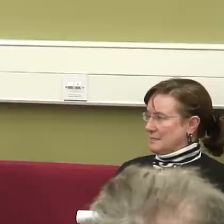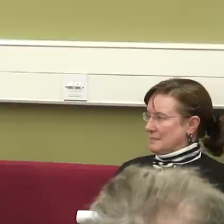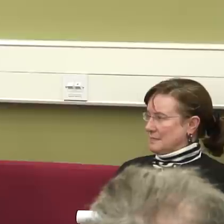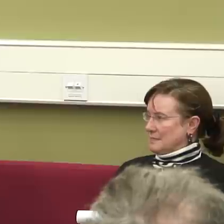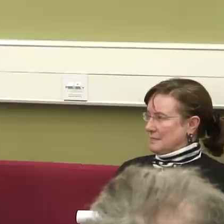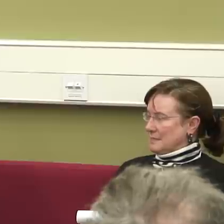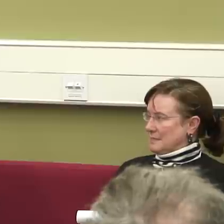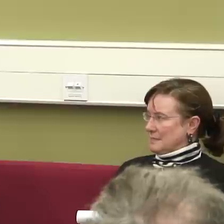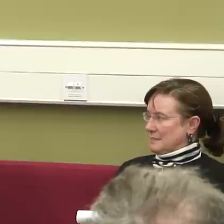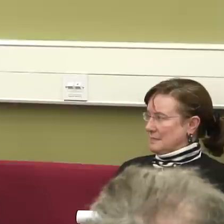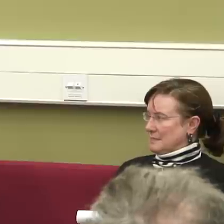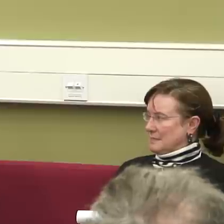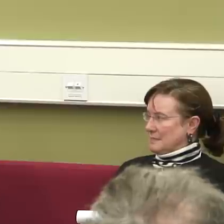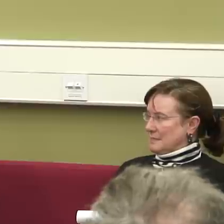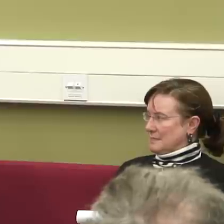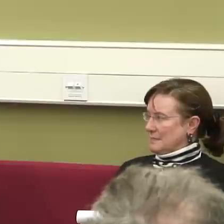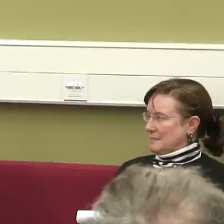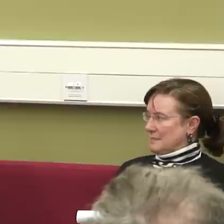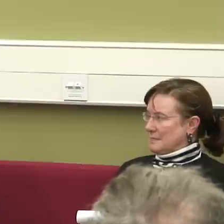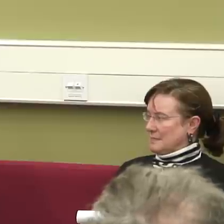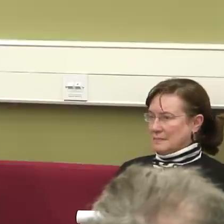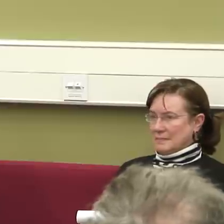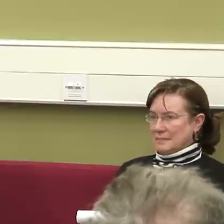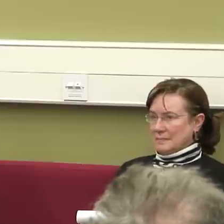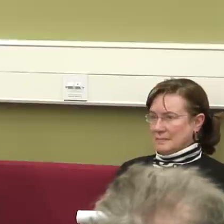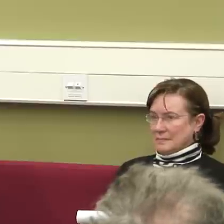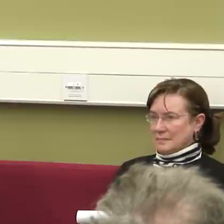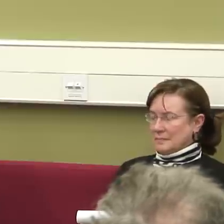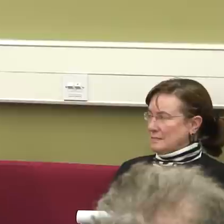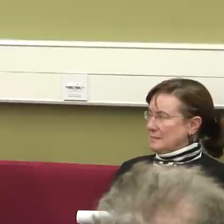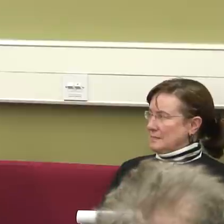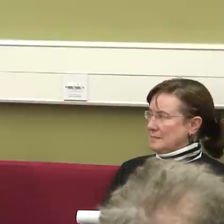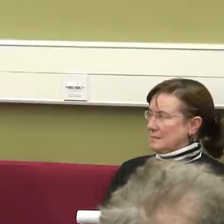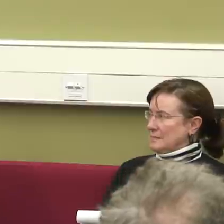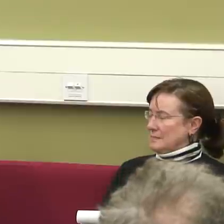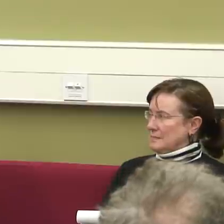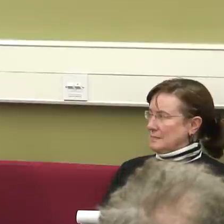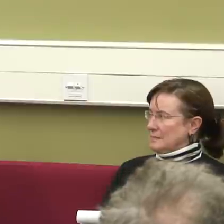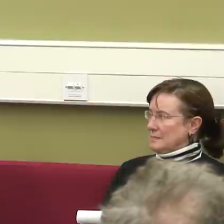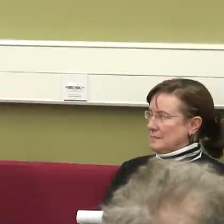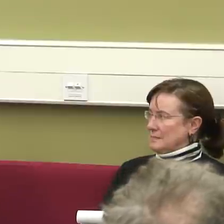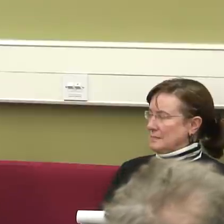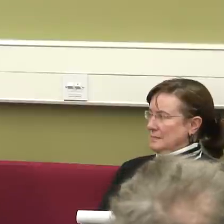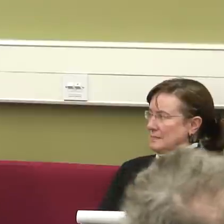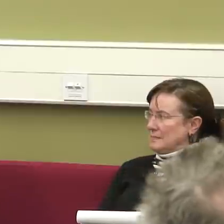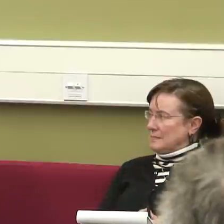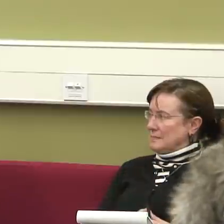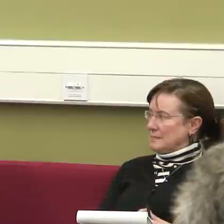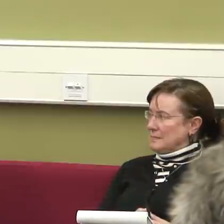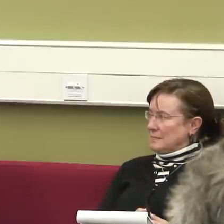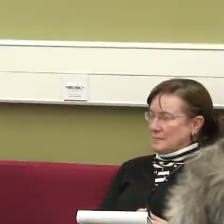actually a very concrete example of an important